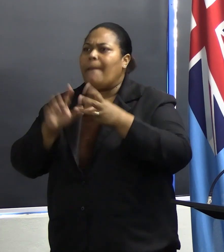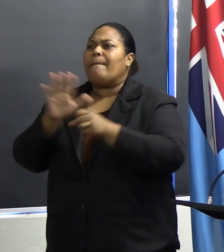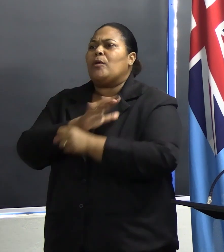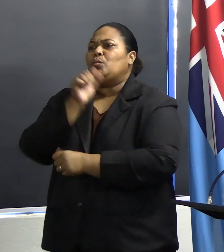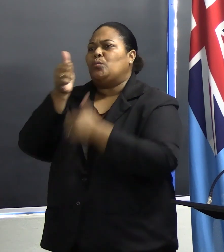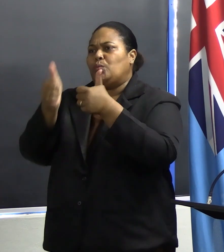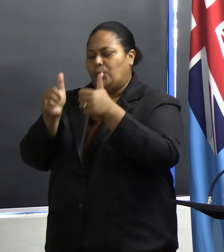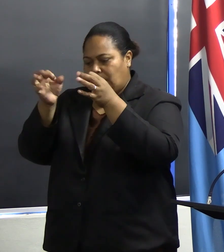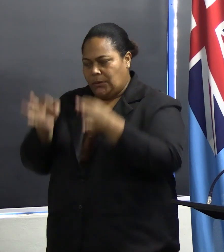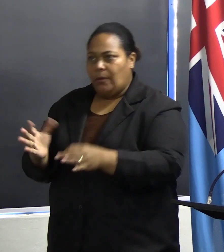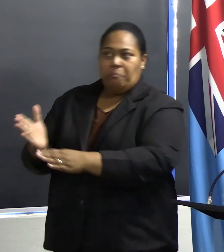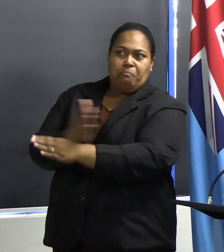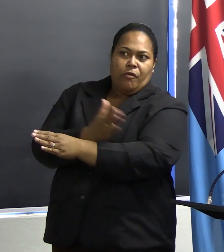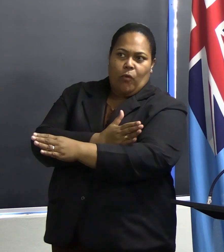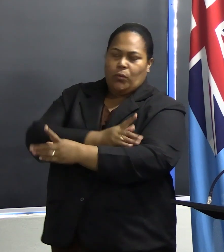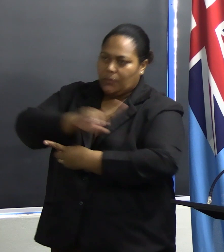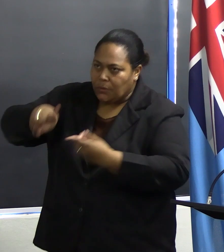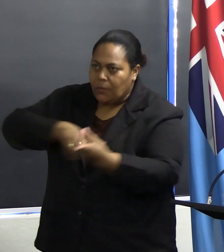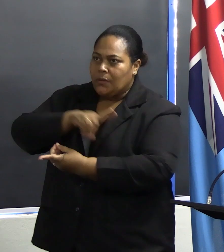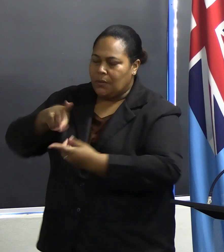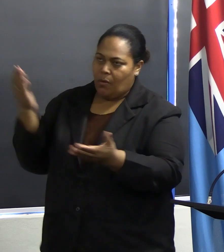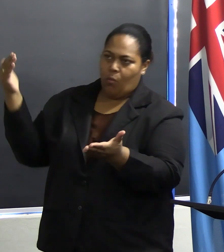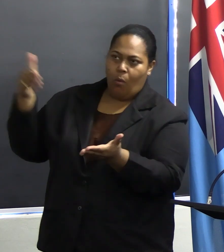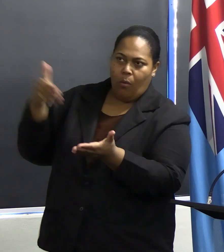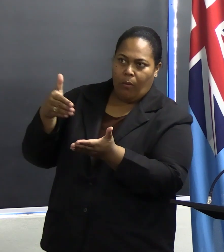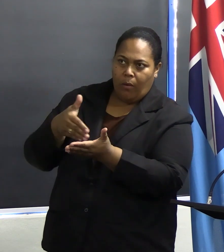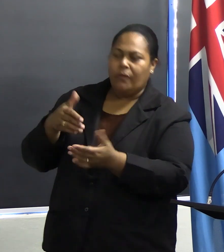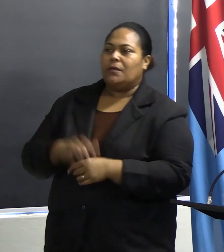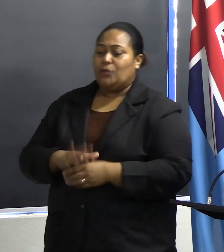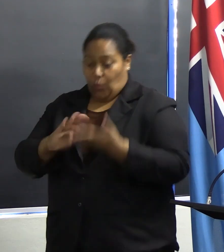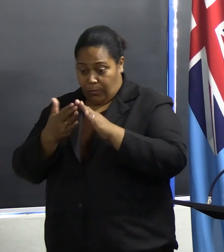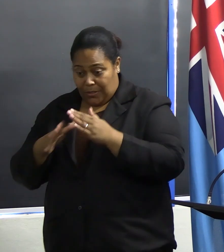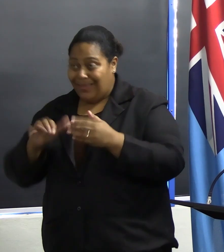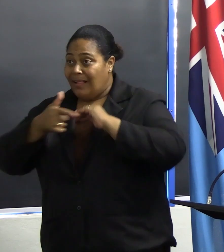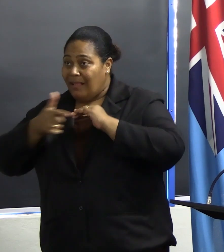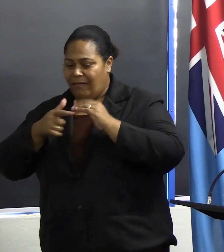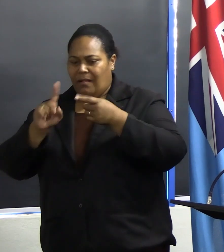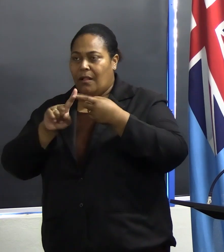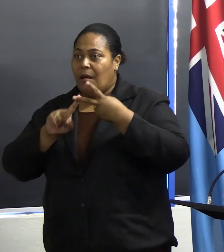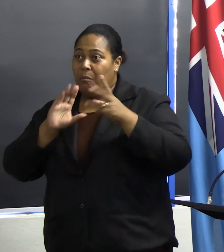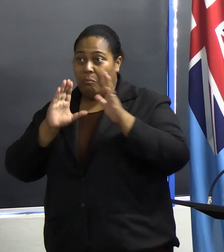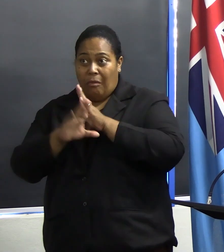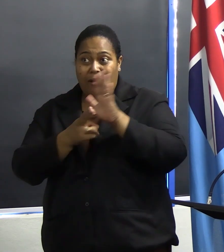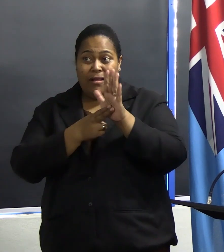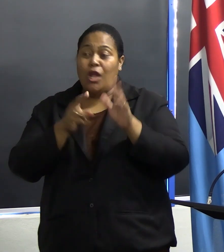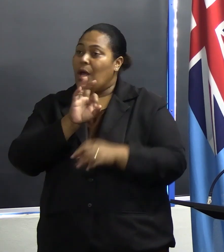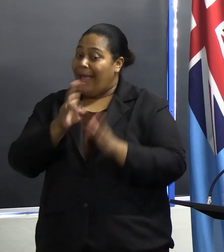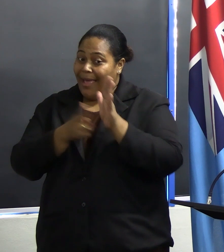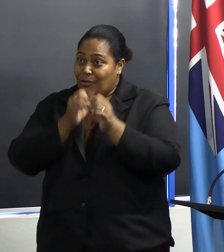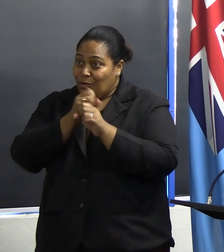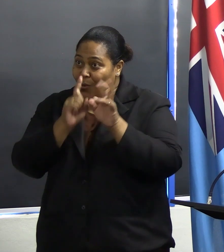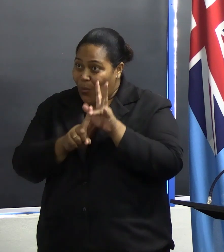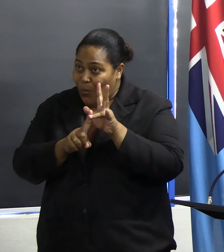prior to the cyclone season at all levels. Be it at the community level, be private sector, non-government